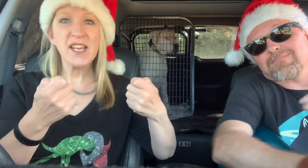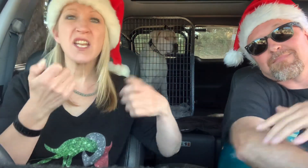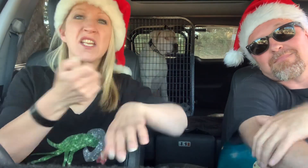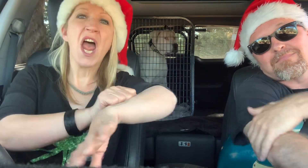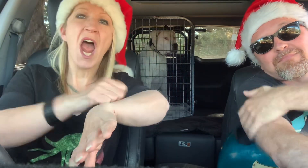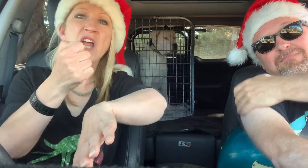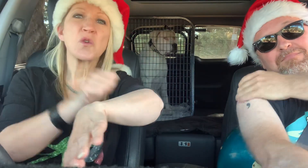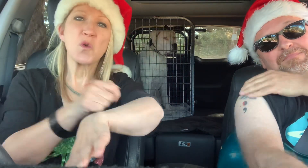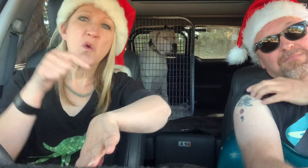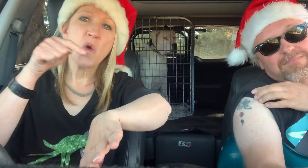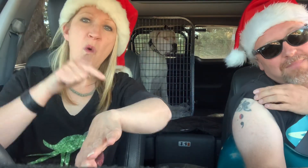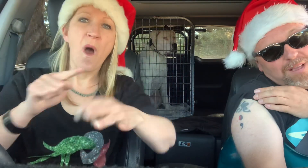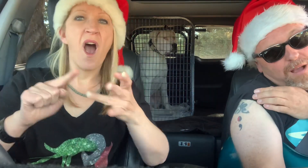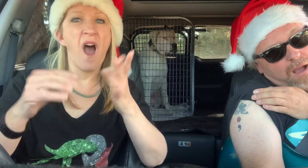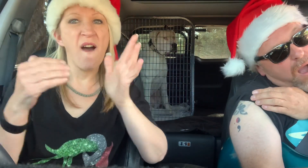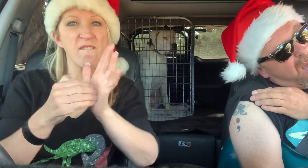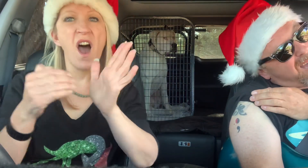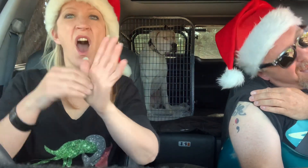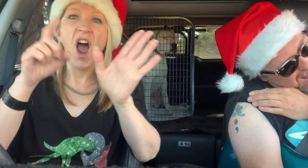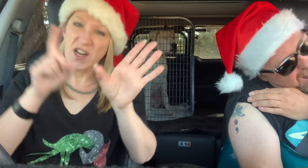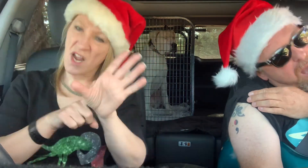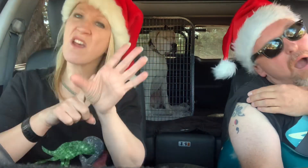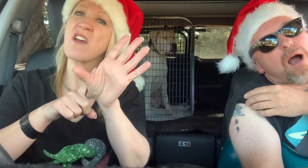a tattoo of a party